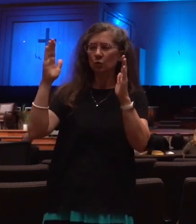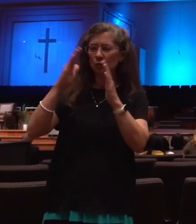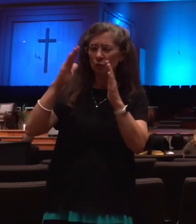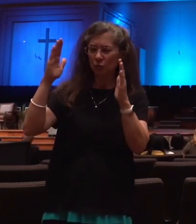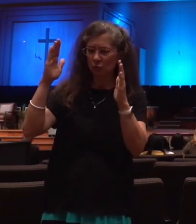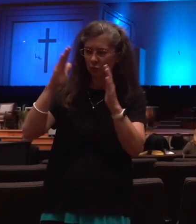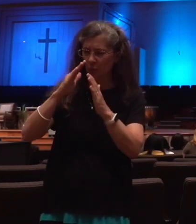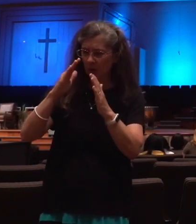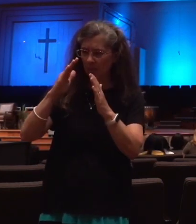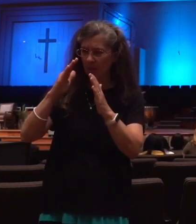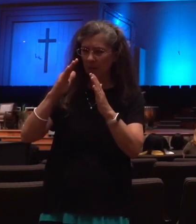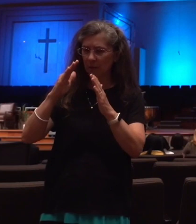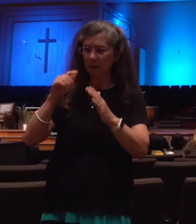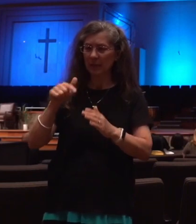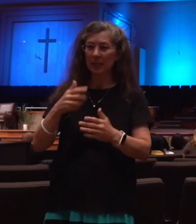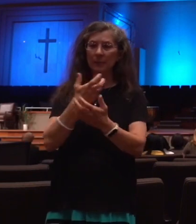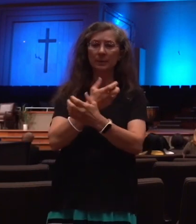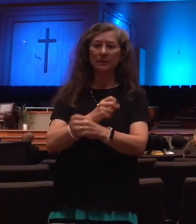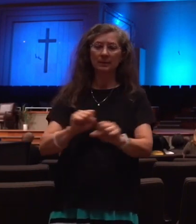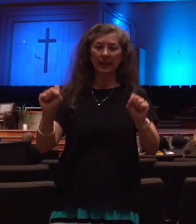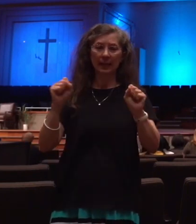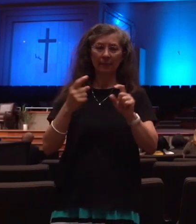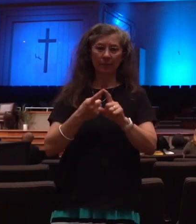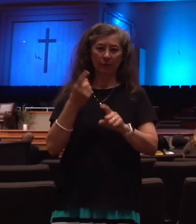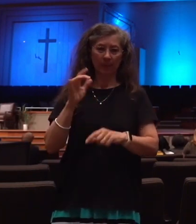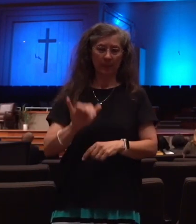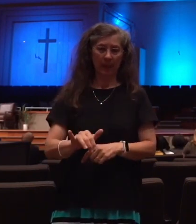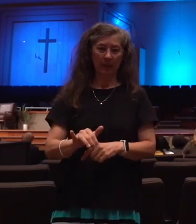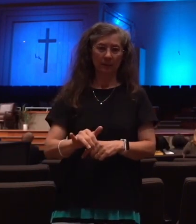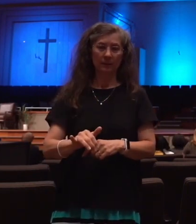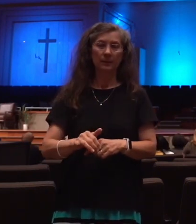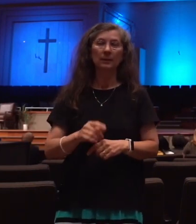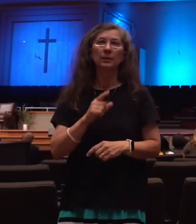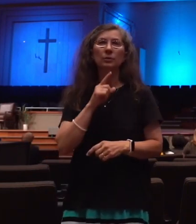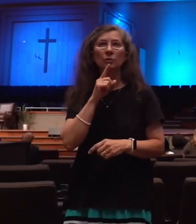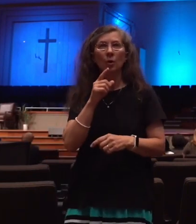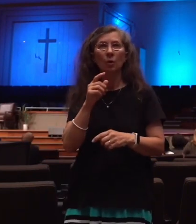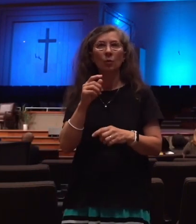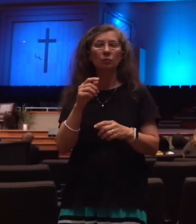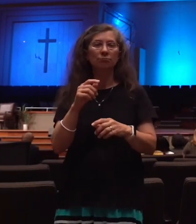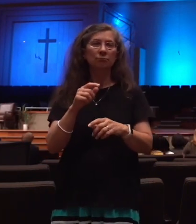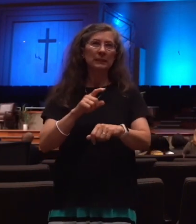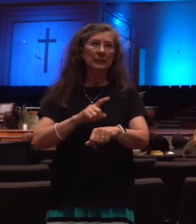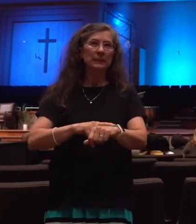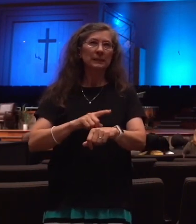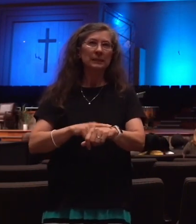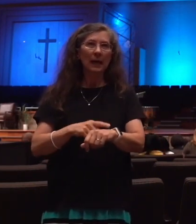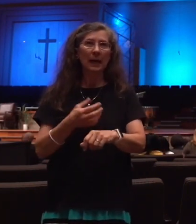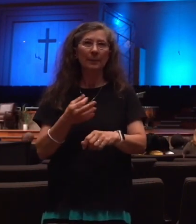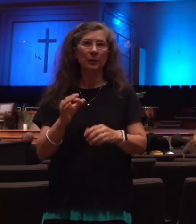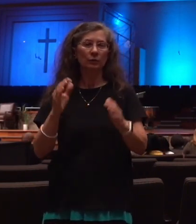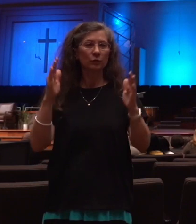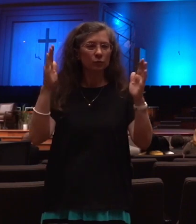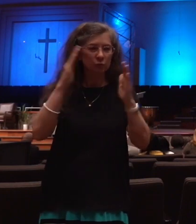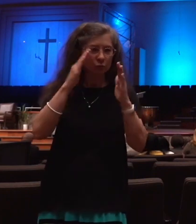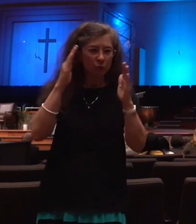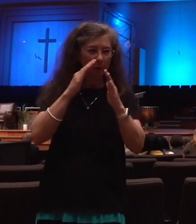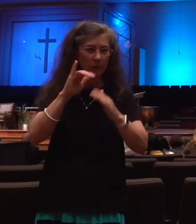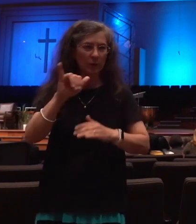shall be saved out of it. So it's a time of Jacob's trouble. Jacob, obviously, is in reference to the nation of